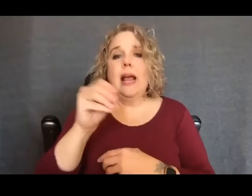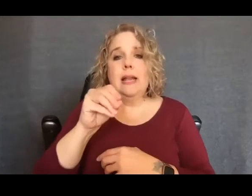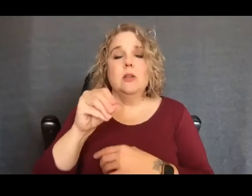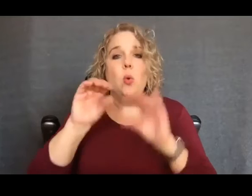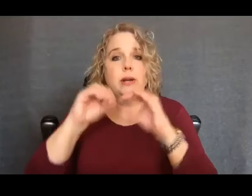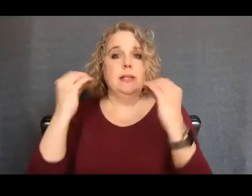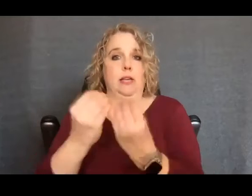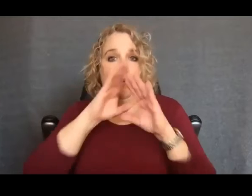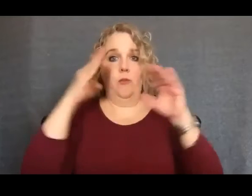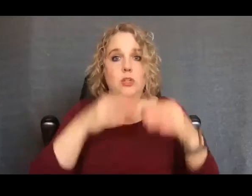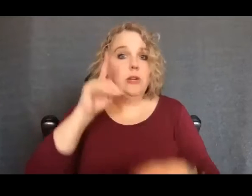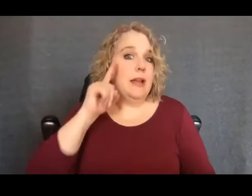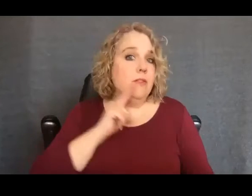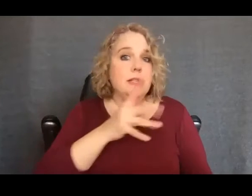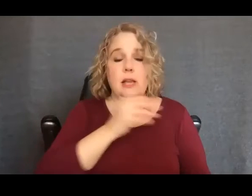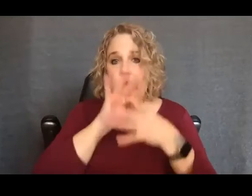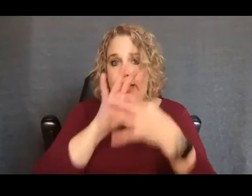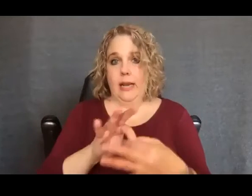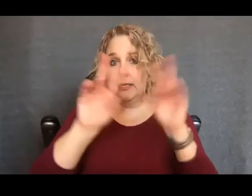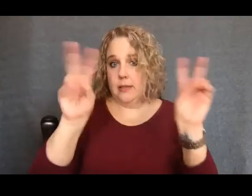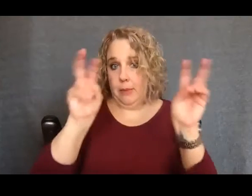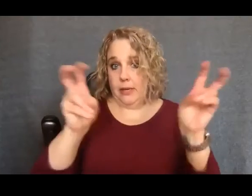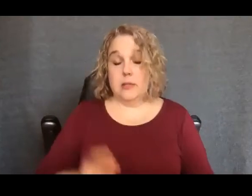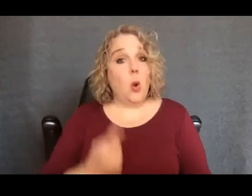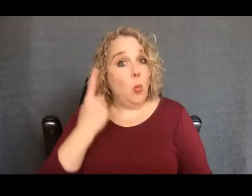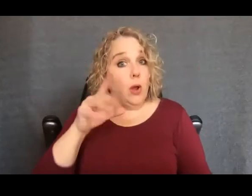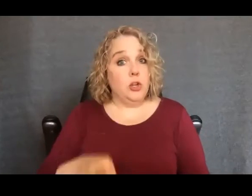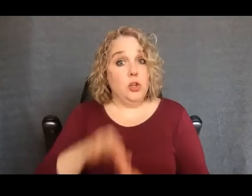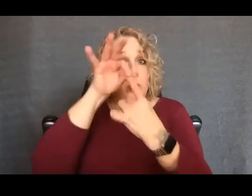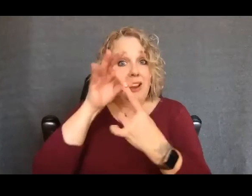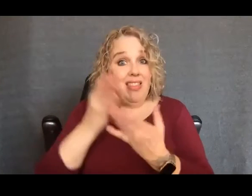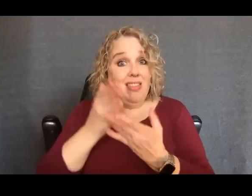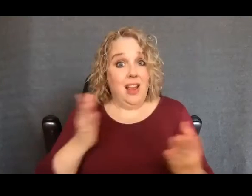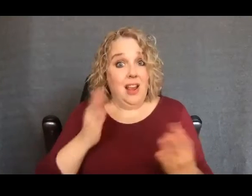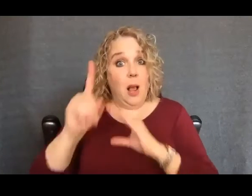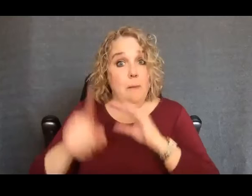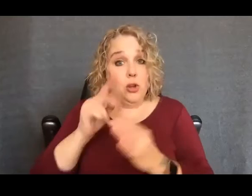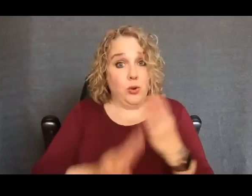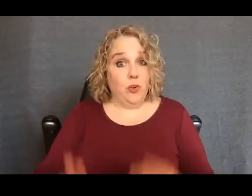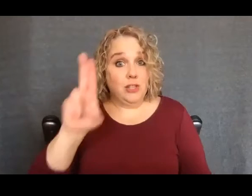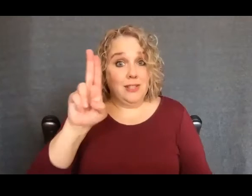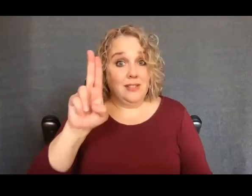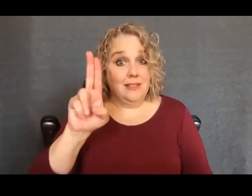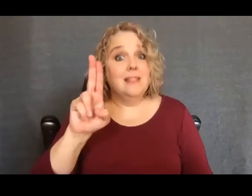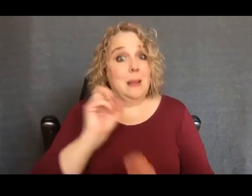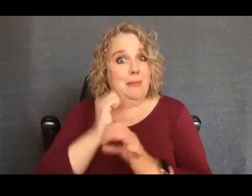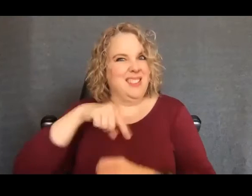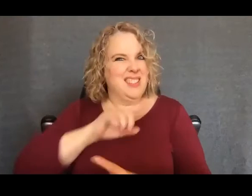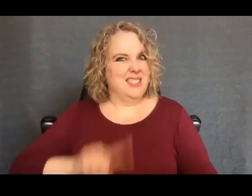and related topics. One unique feature we have that sets us apart from other universities is our learning communities.